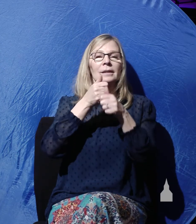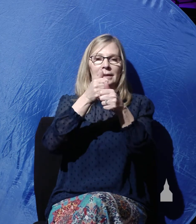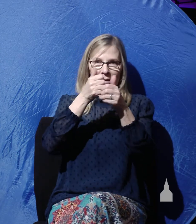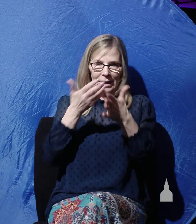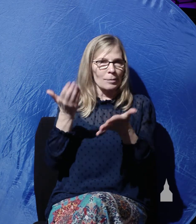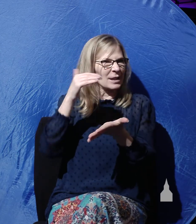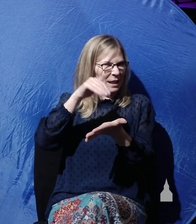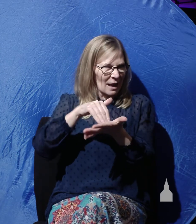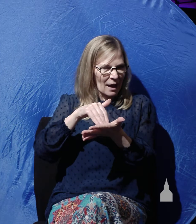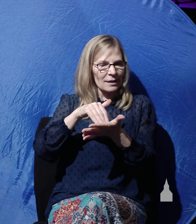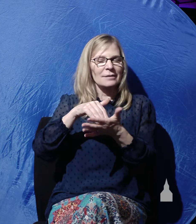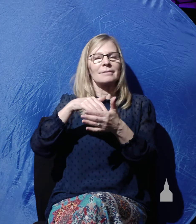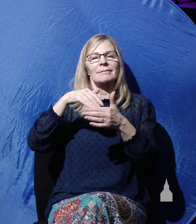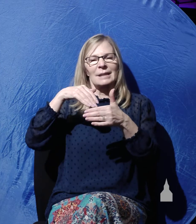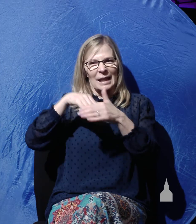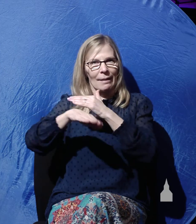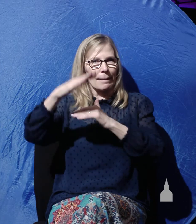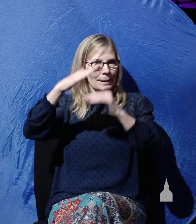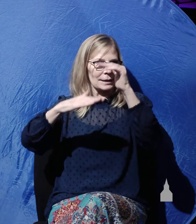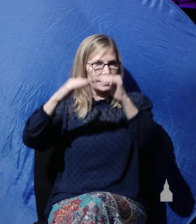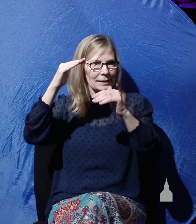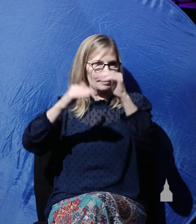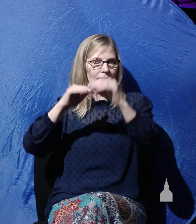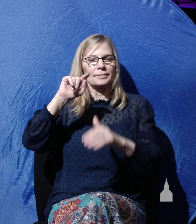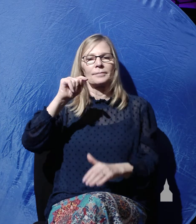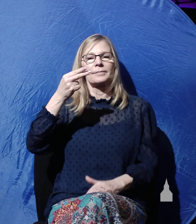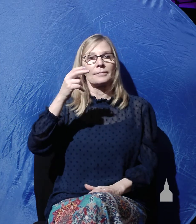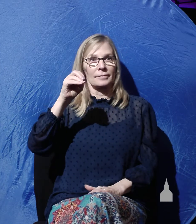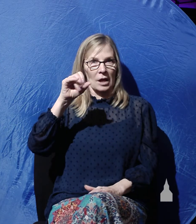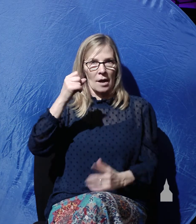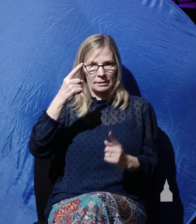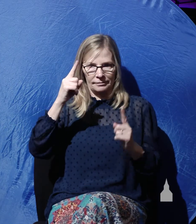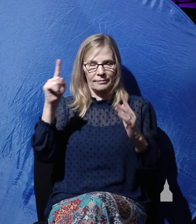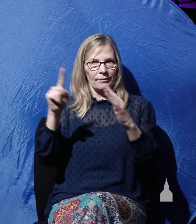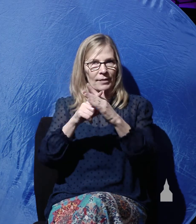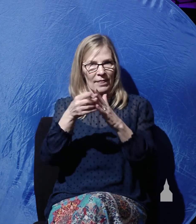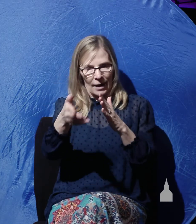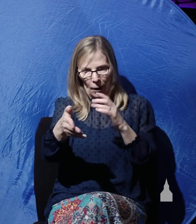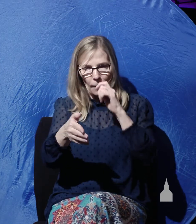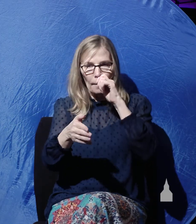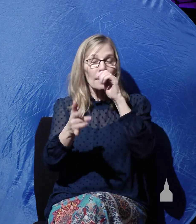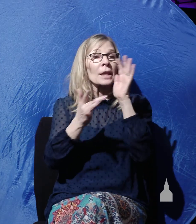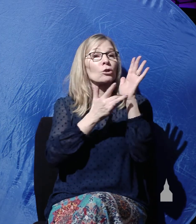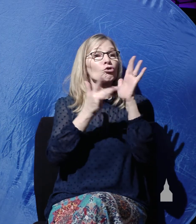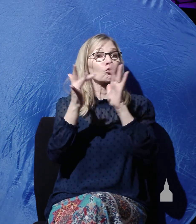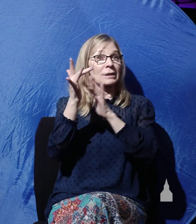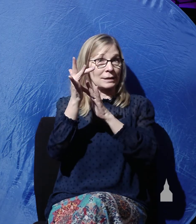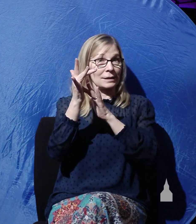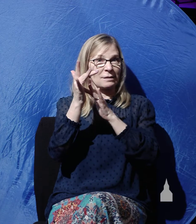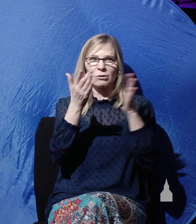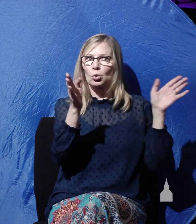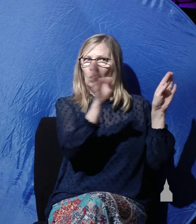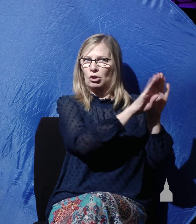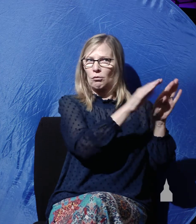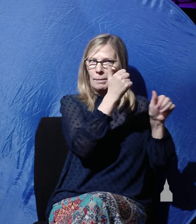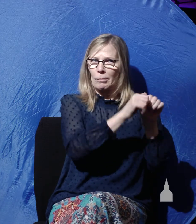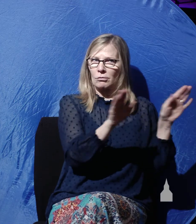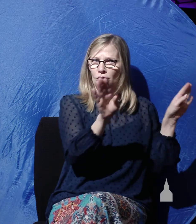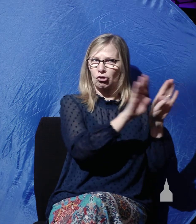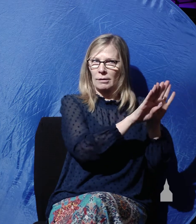inside, and Thomas was with them. Jesus came, the doors having been shut, and